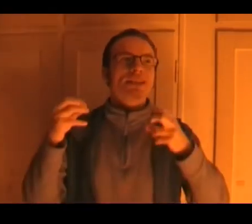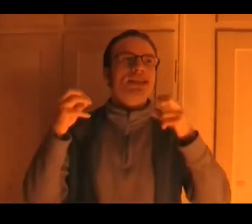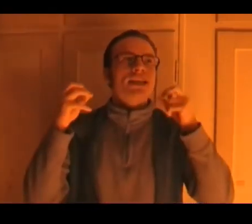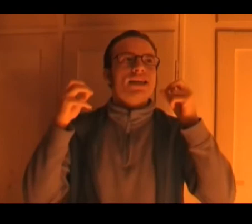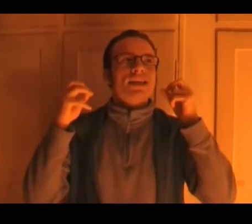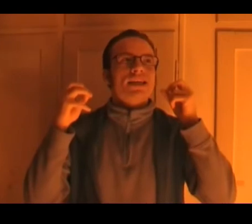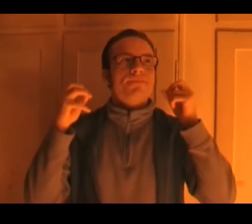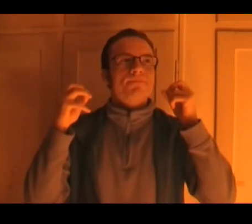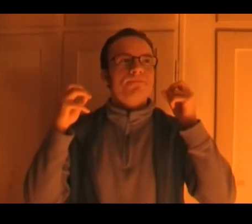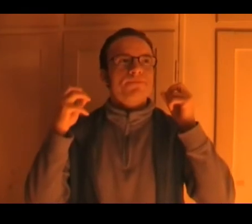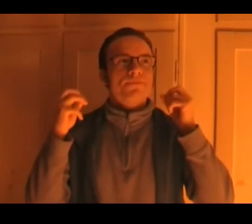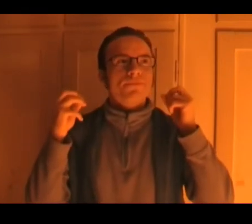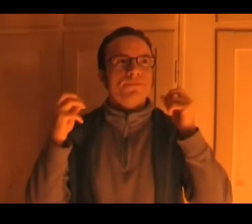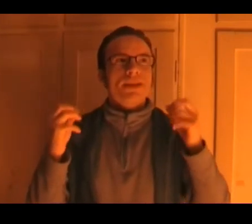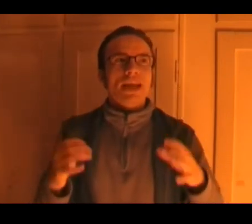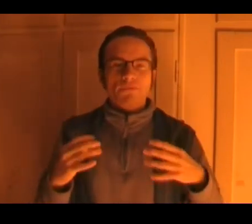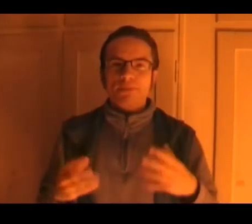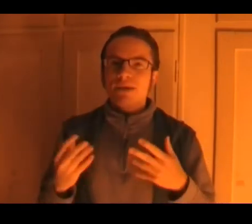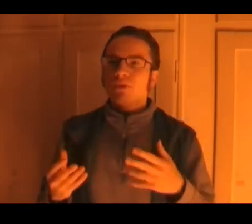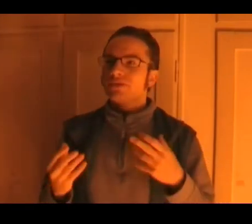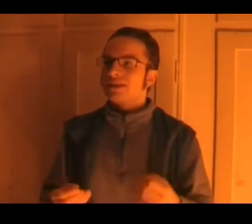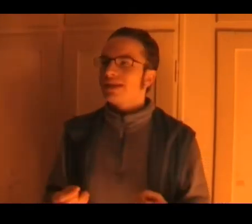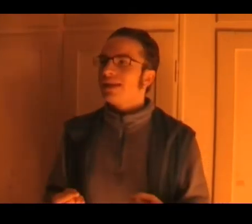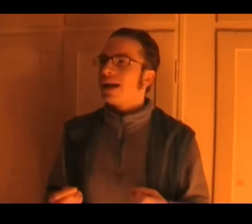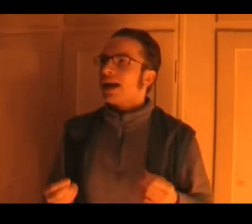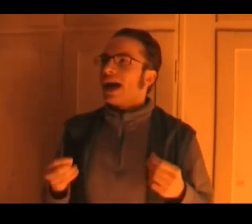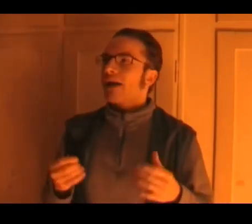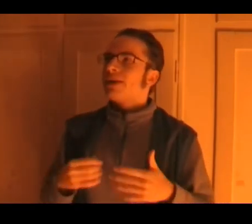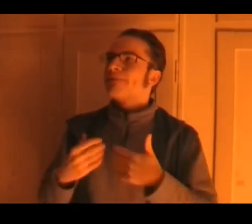if people see i mean